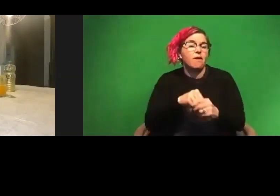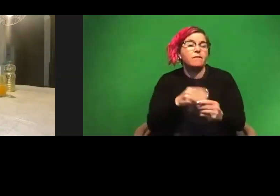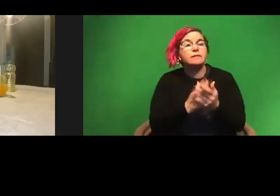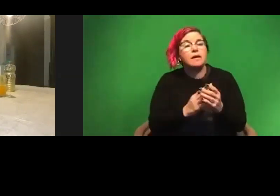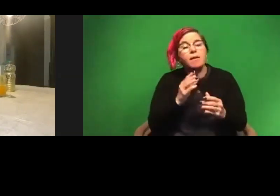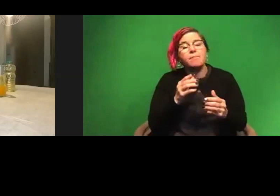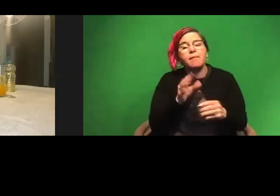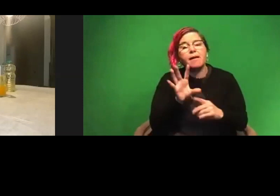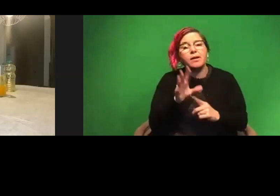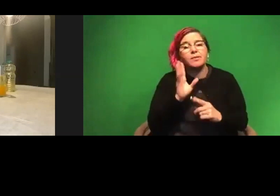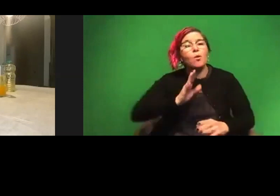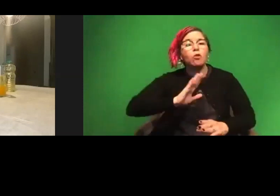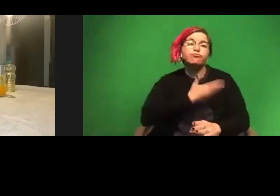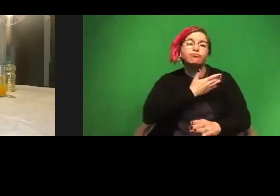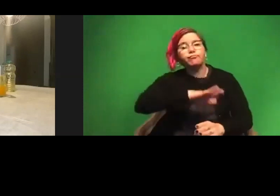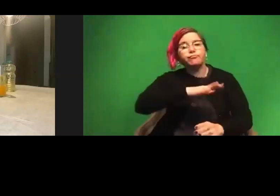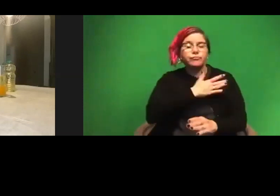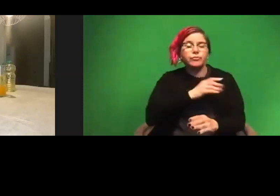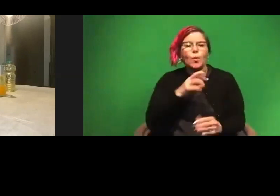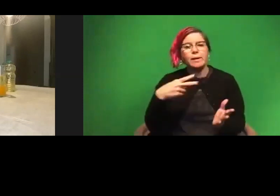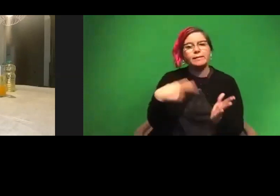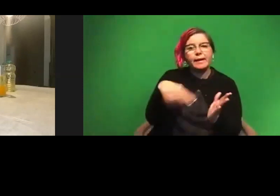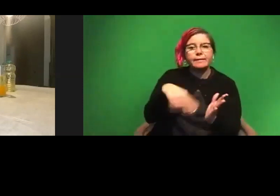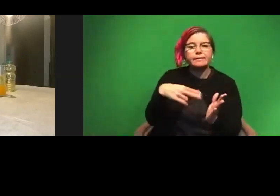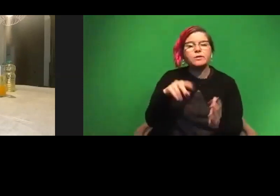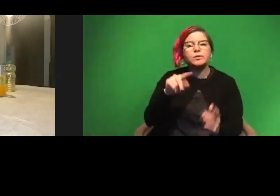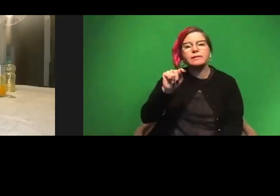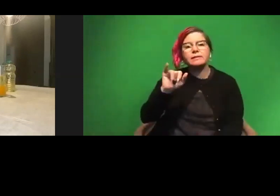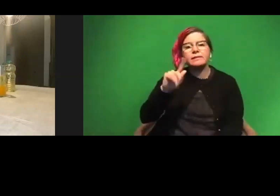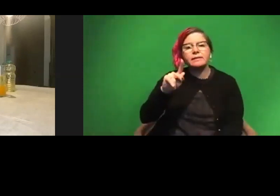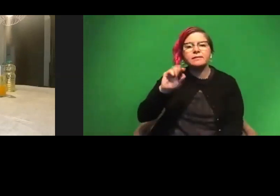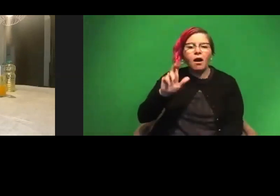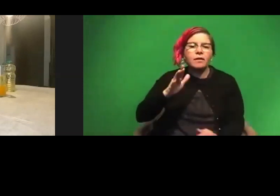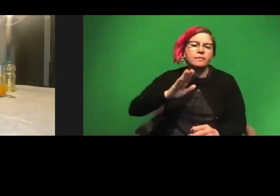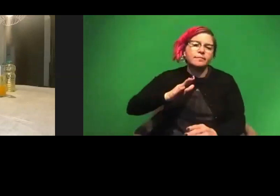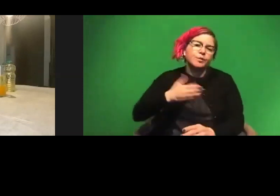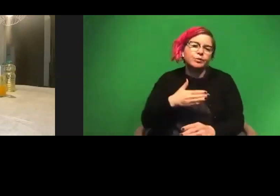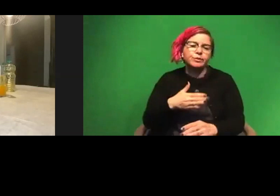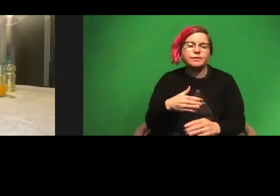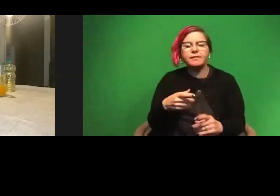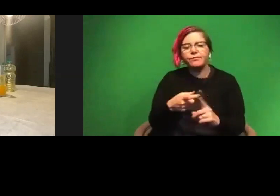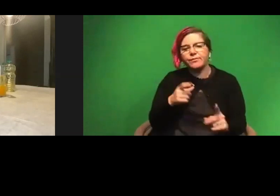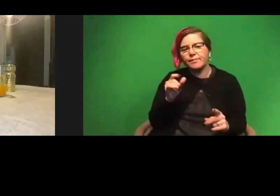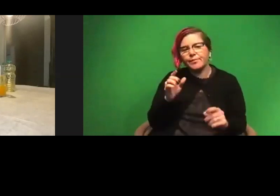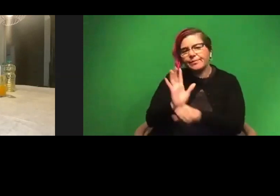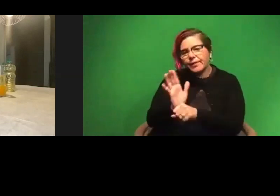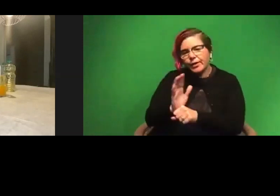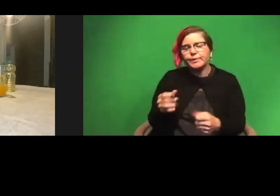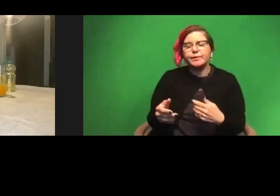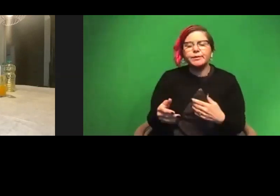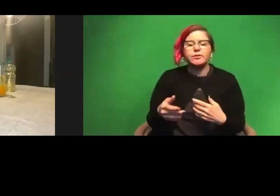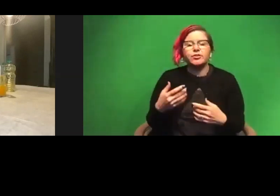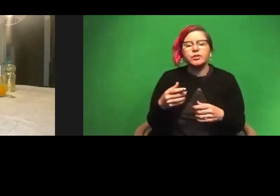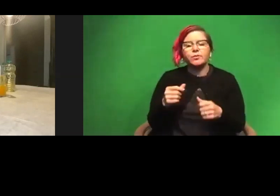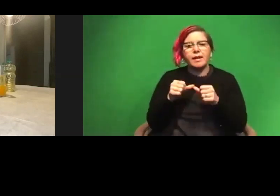singing a song or I'm dancing to like TikTok music from the TikTok videos, you know, just to keep the